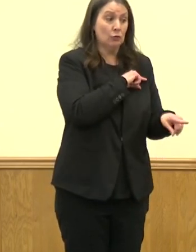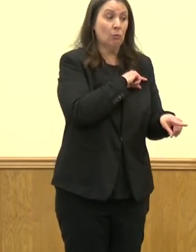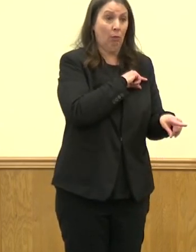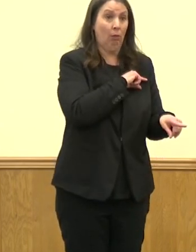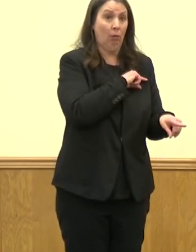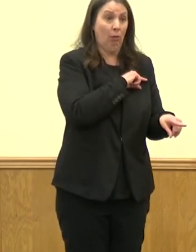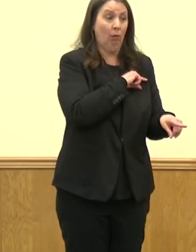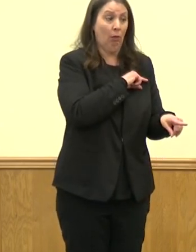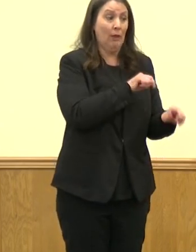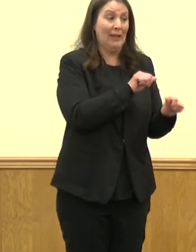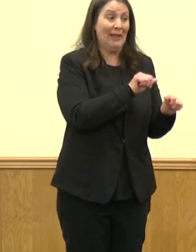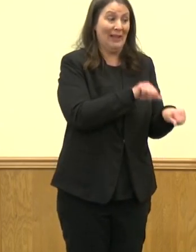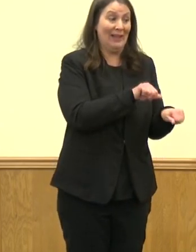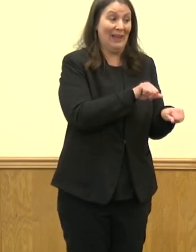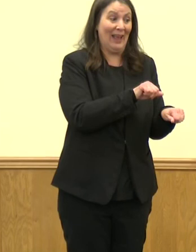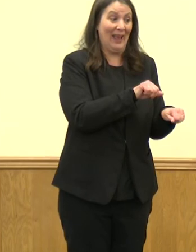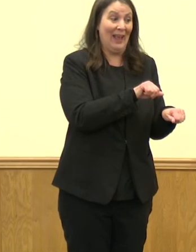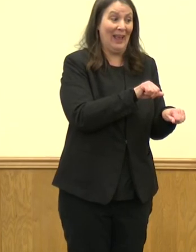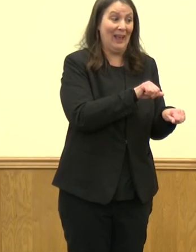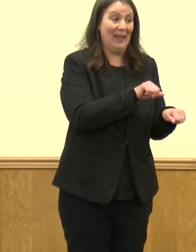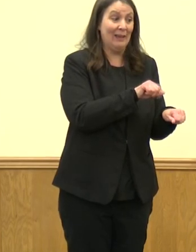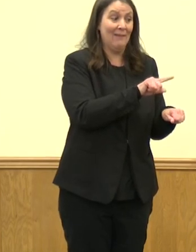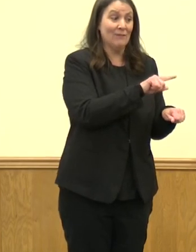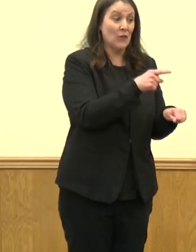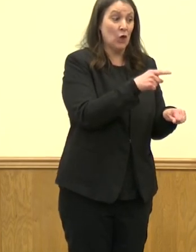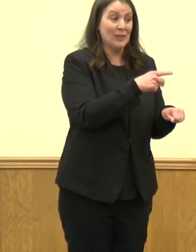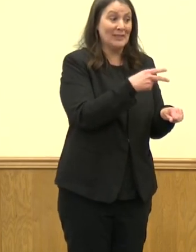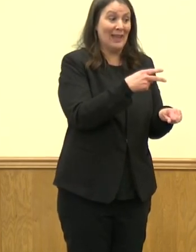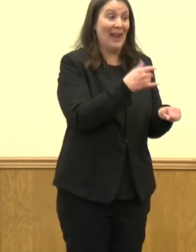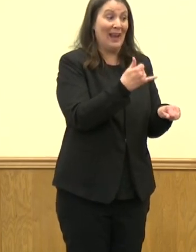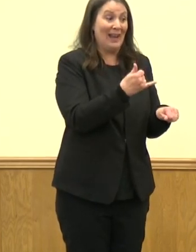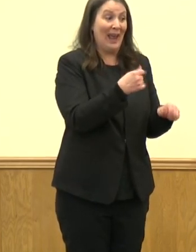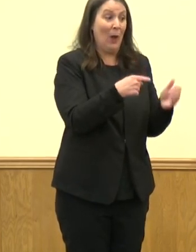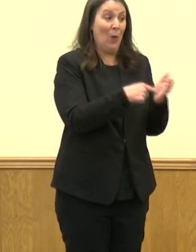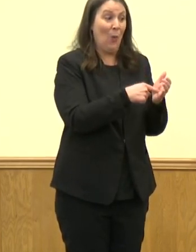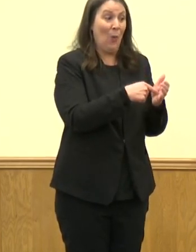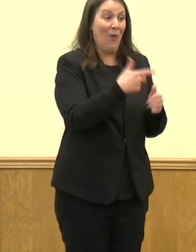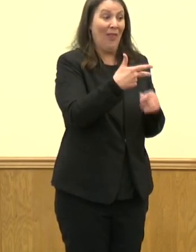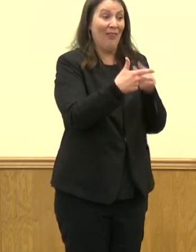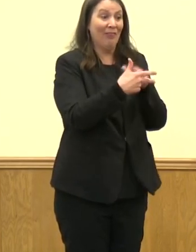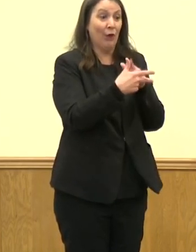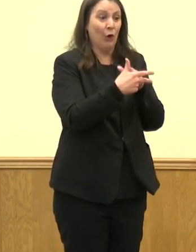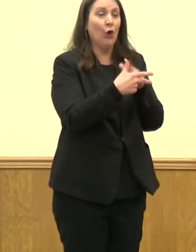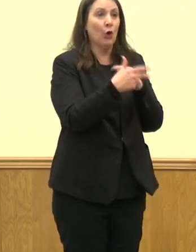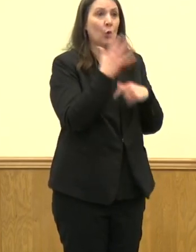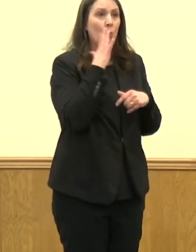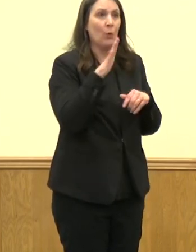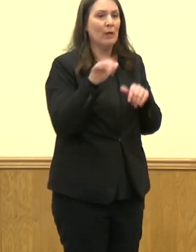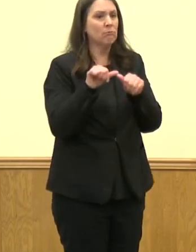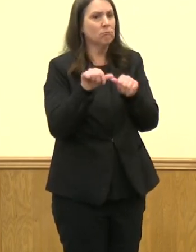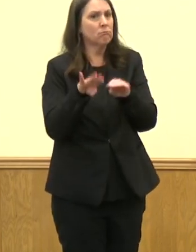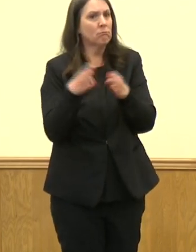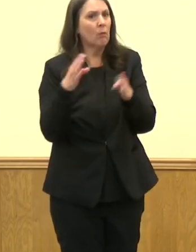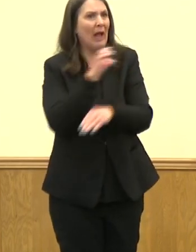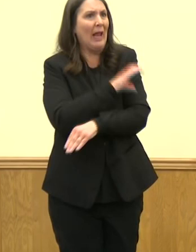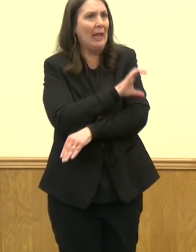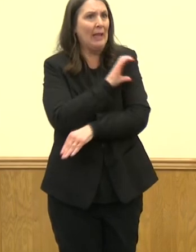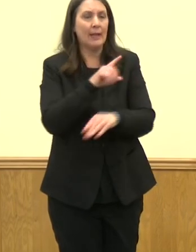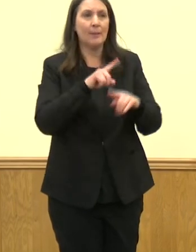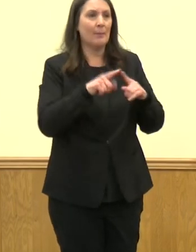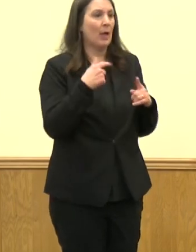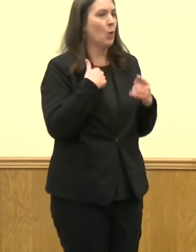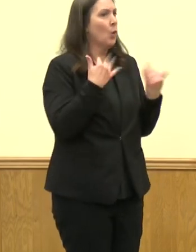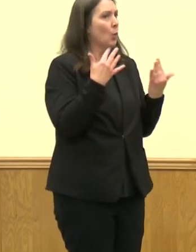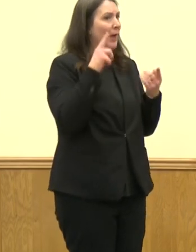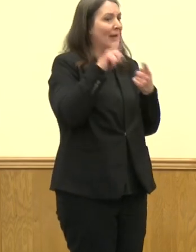for getting, are now eligible for booster, we want to make sure we're readily available for that population to easily access. But as of right now, they're going to go through February